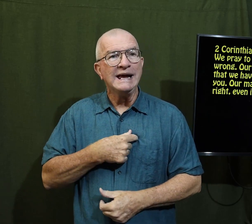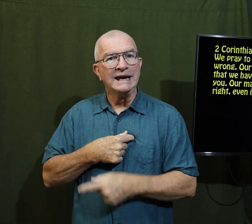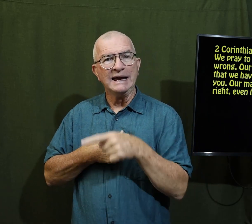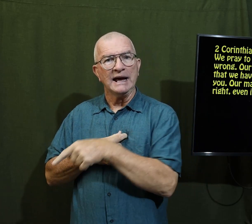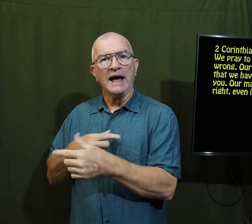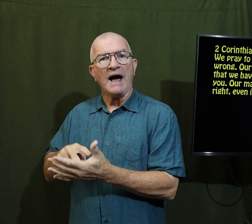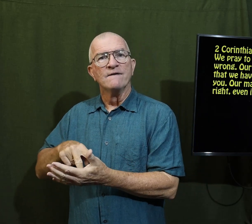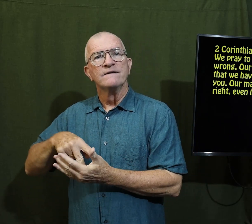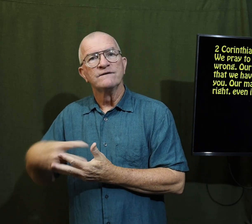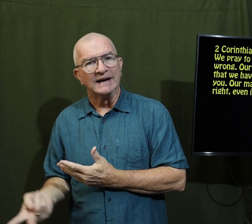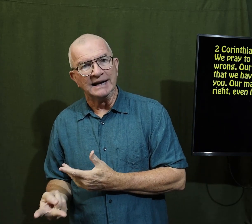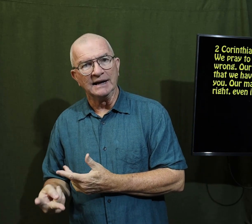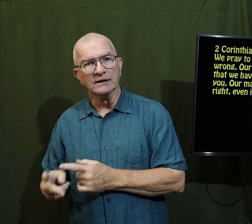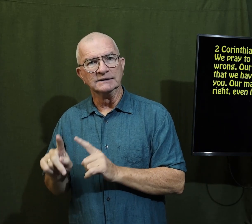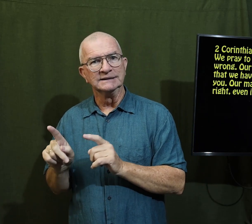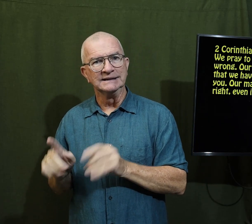have failed the test